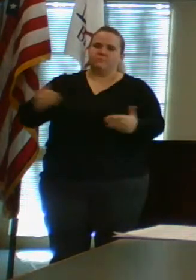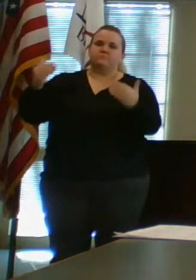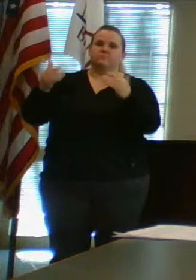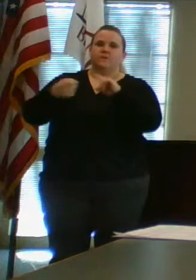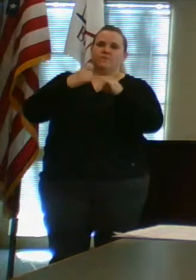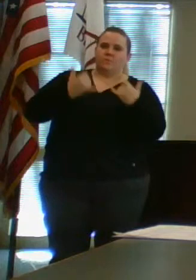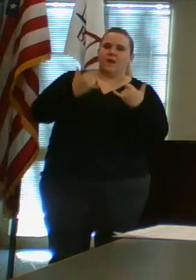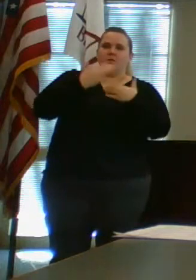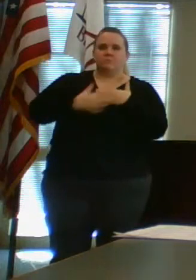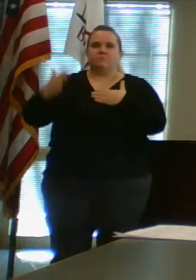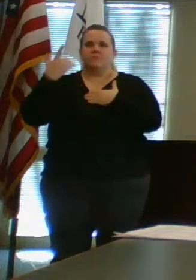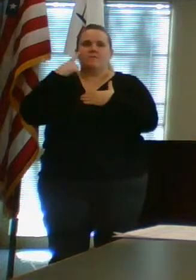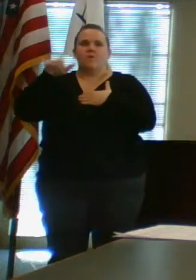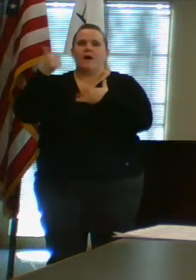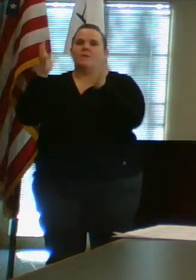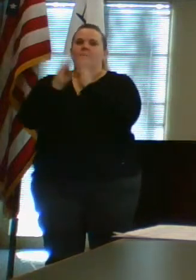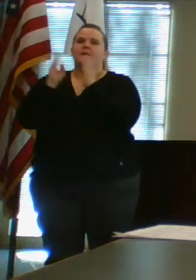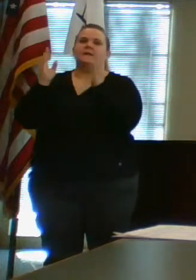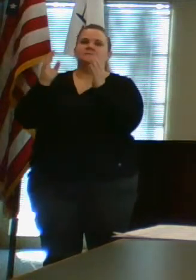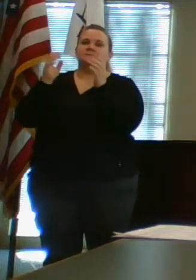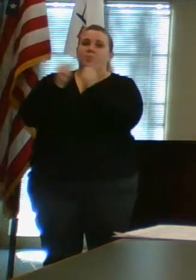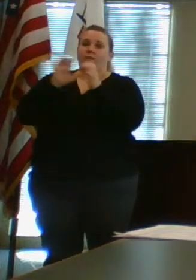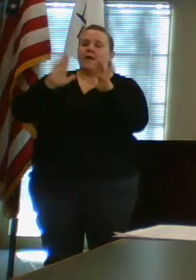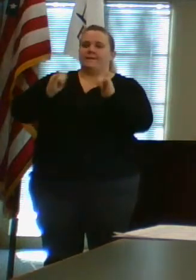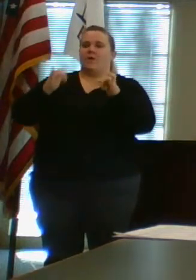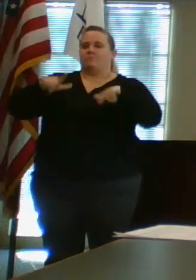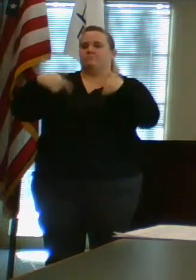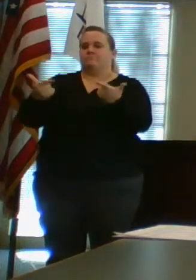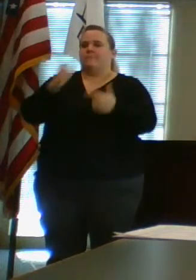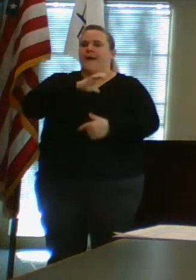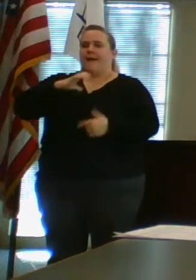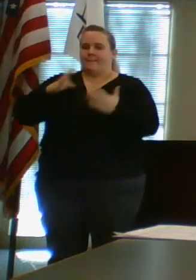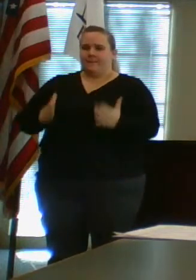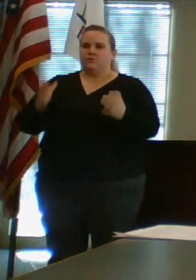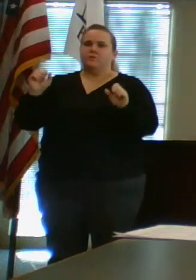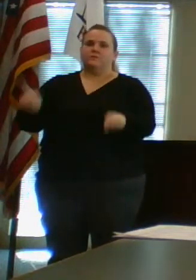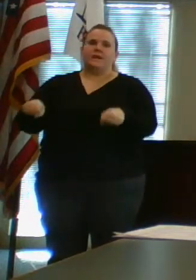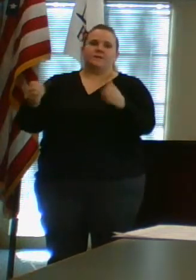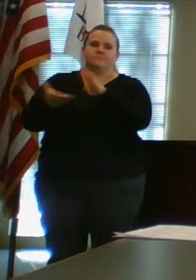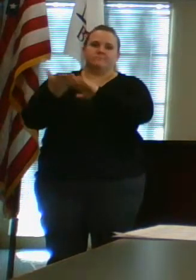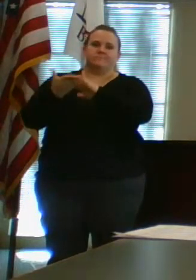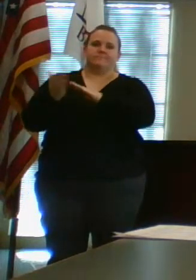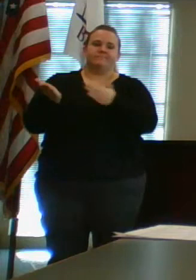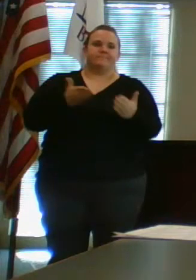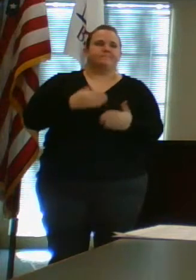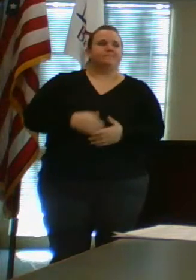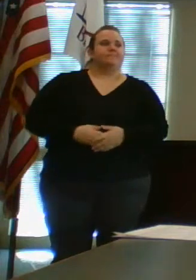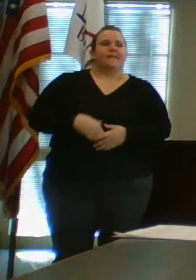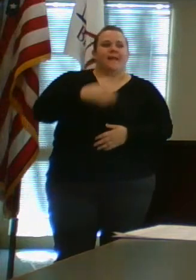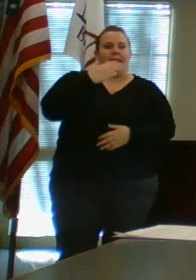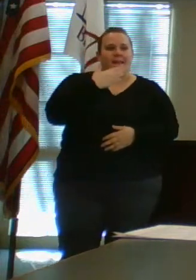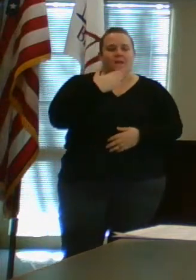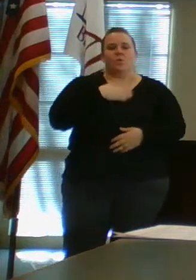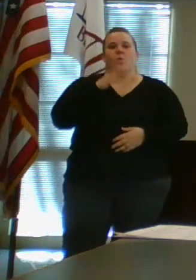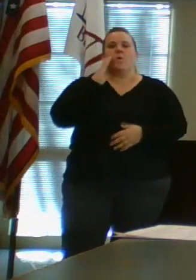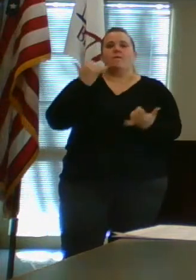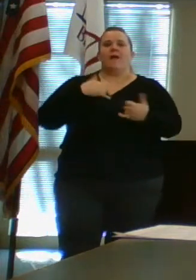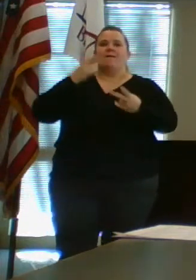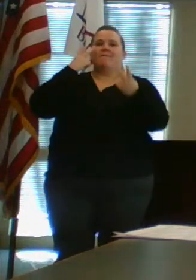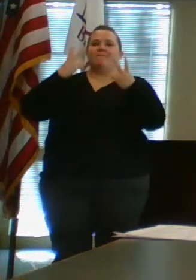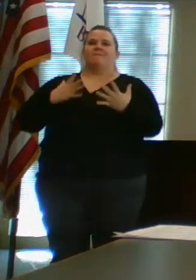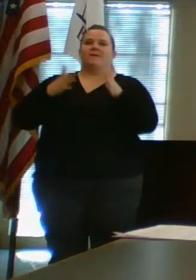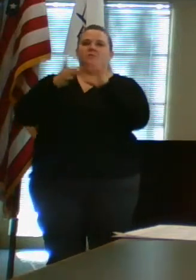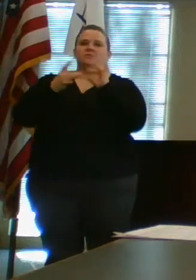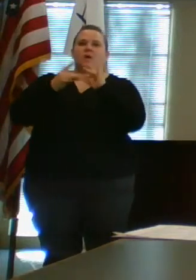moving forward. With that being said, I'll turn it back over to the commissioner to run the meeting. Thank you, Gary. We'll move to the visitor's comments